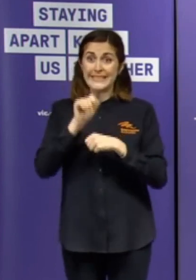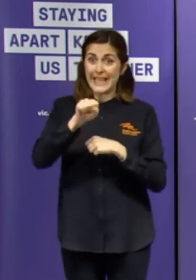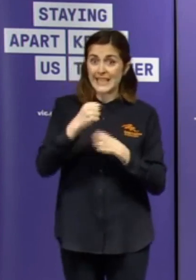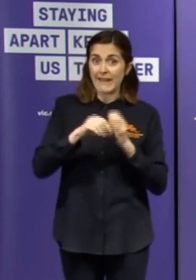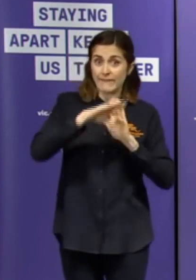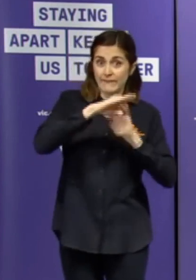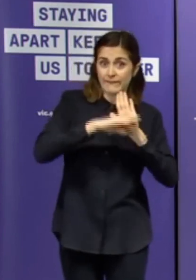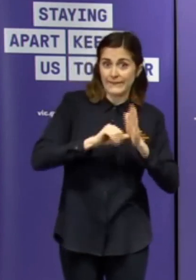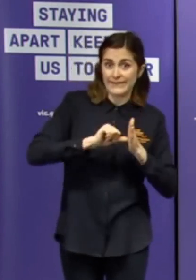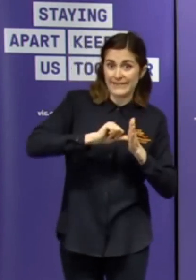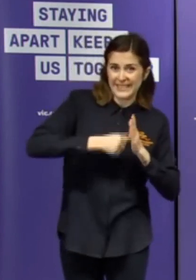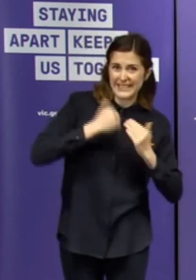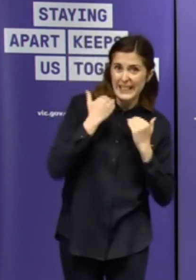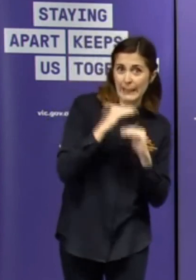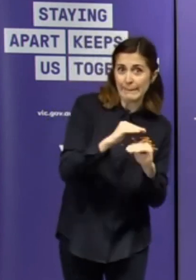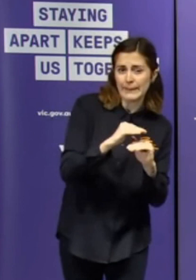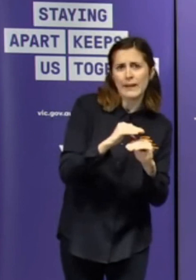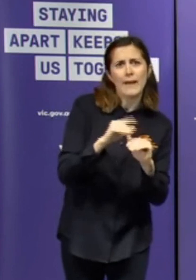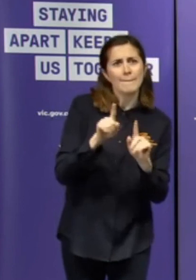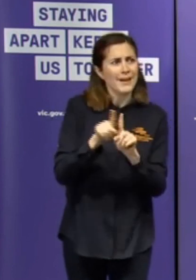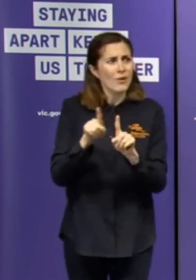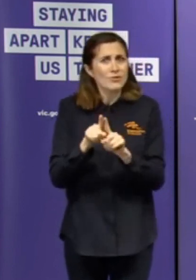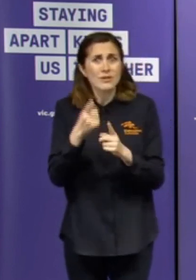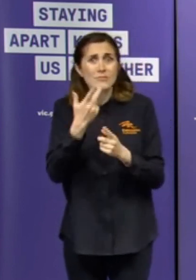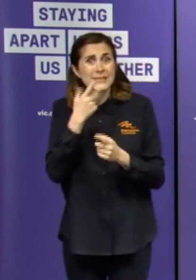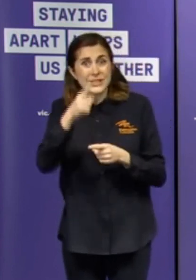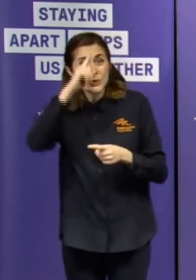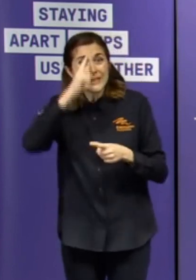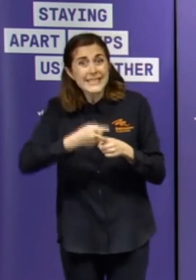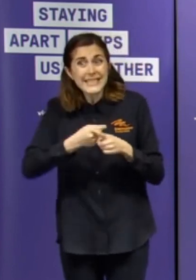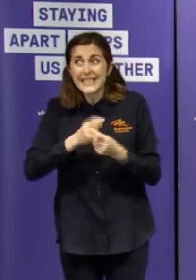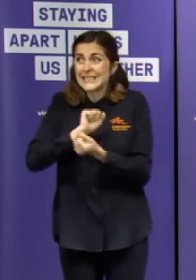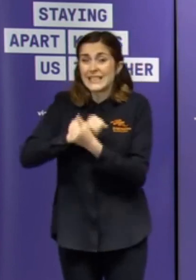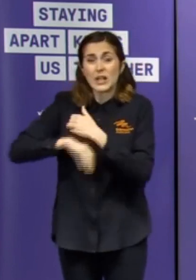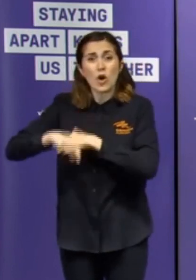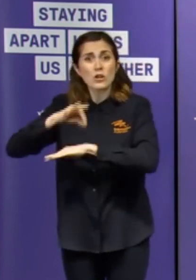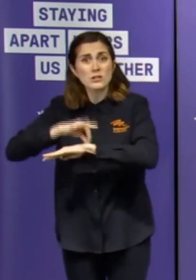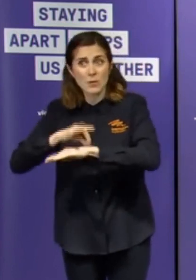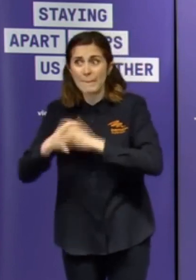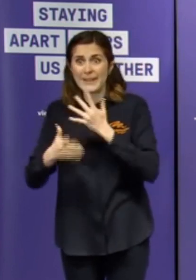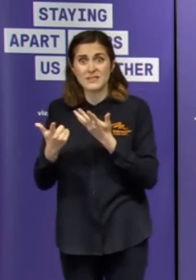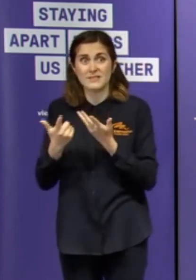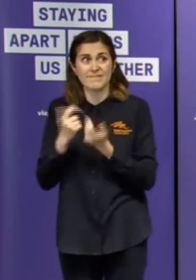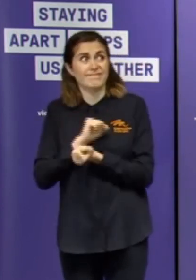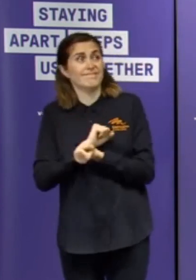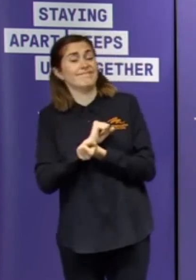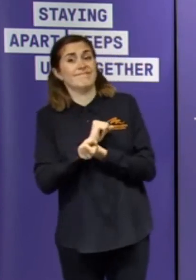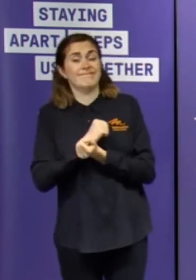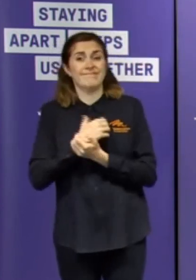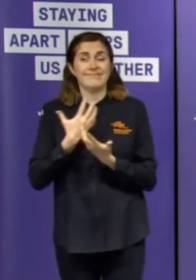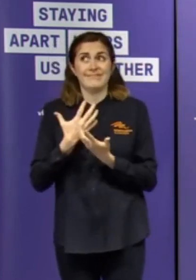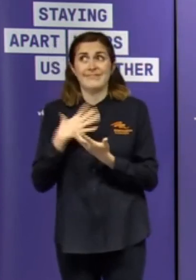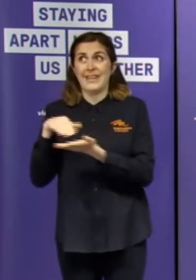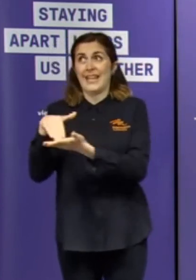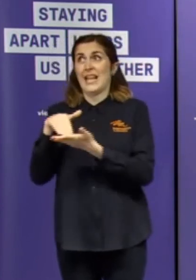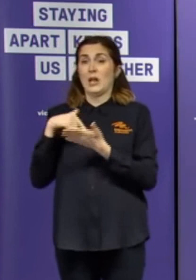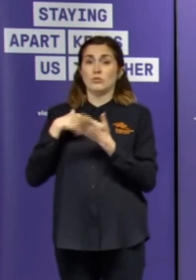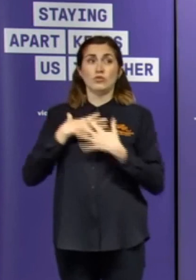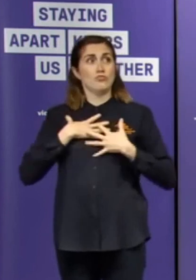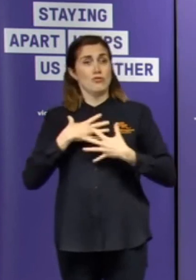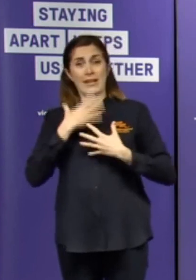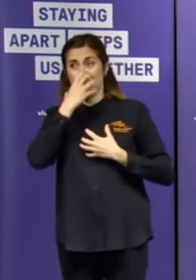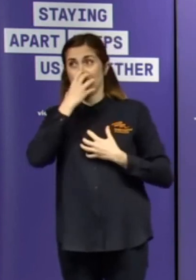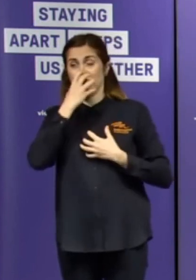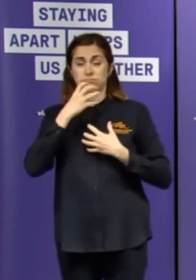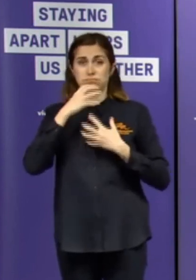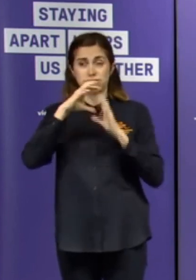But people are free to take whatever legal action they feel is appropriate. That's an independent process. The courts will do what they do with those